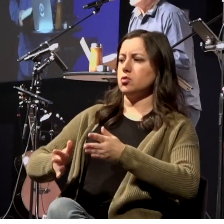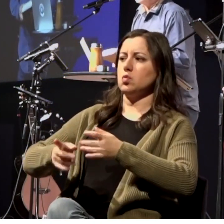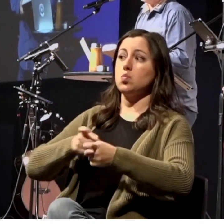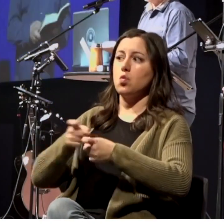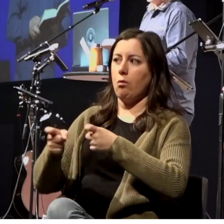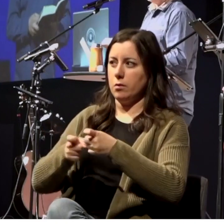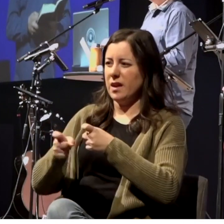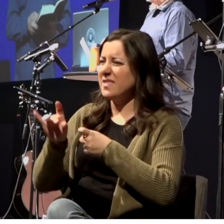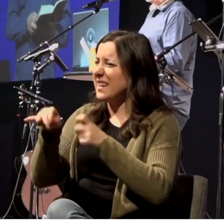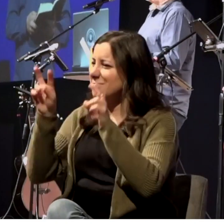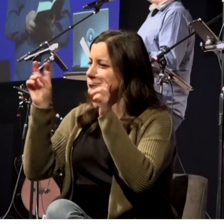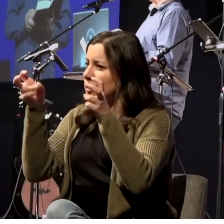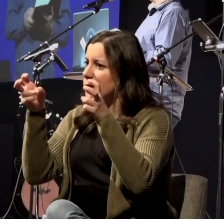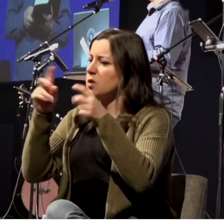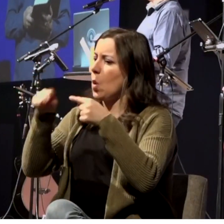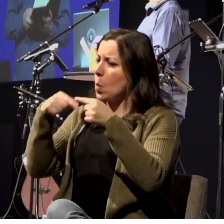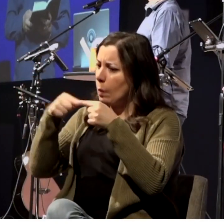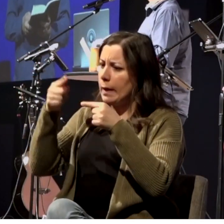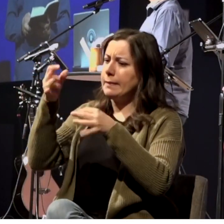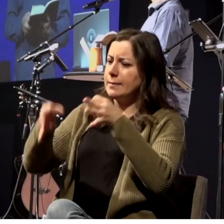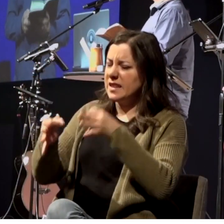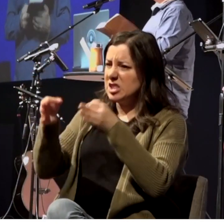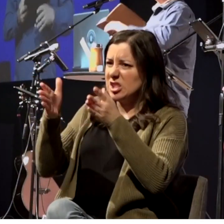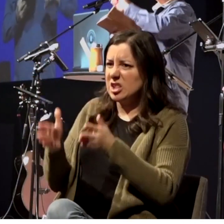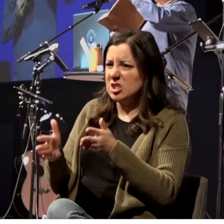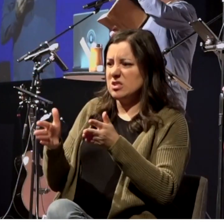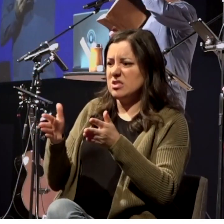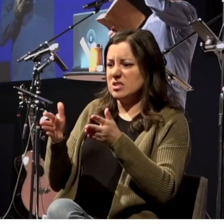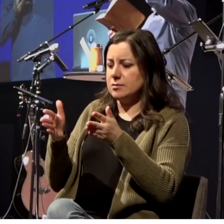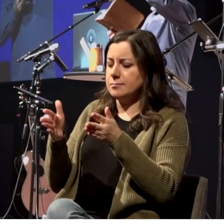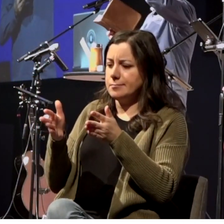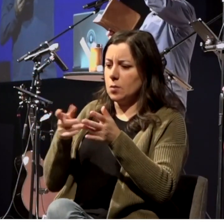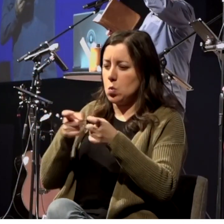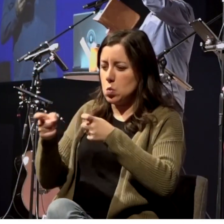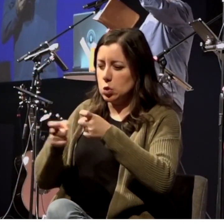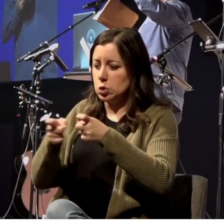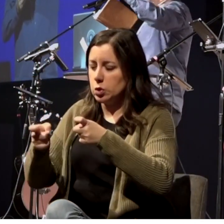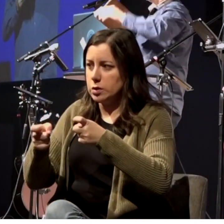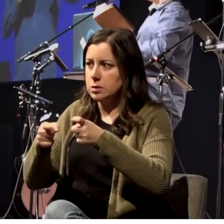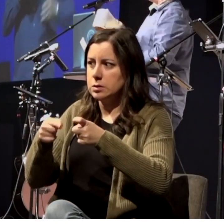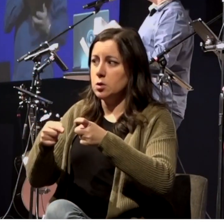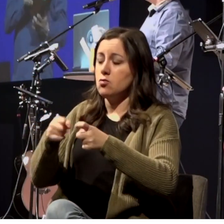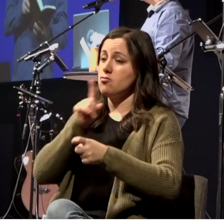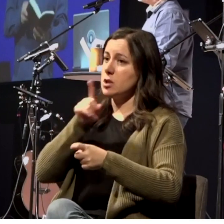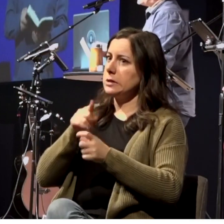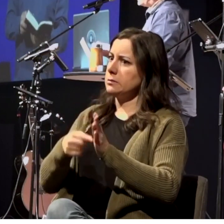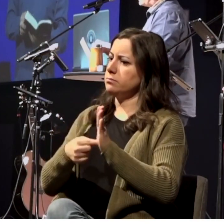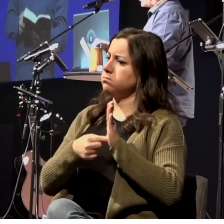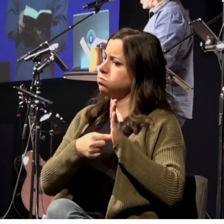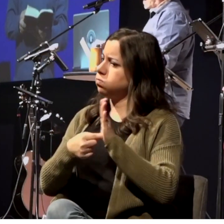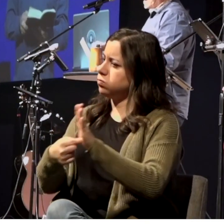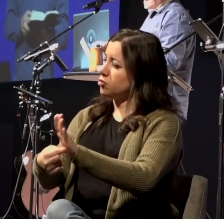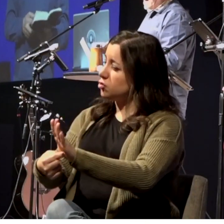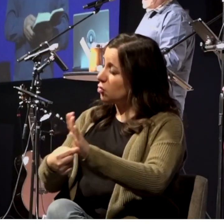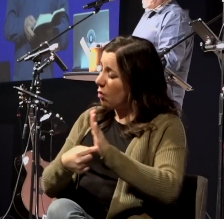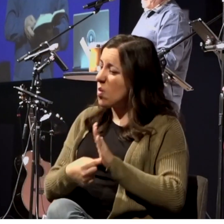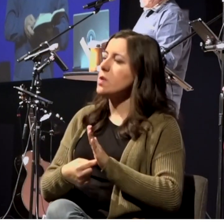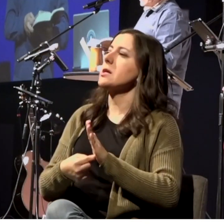That's kind of like a big old beacon, highlight to us, to clue us in on what kind of days these